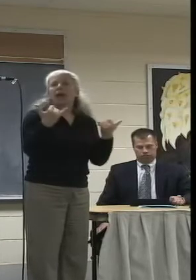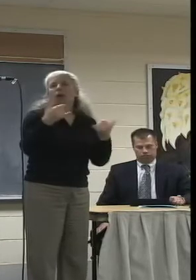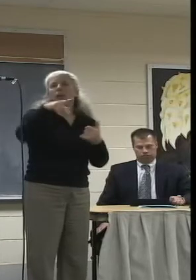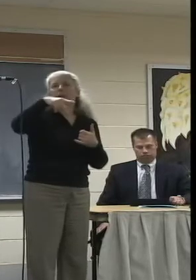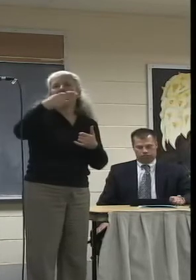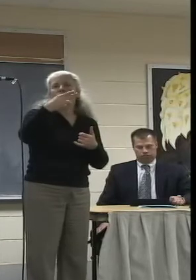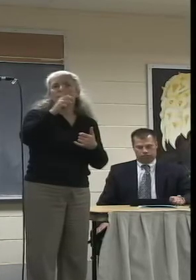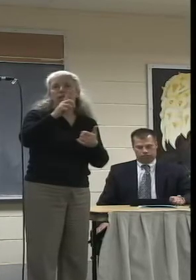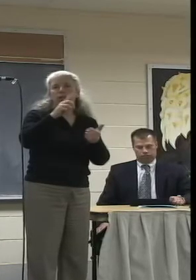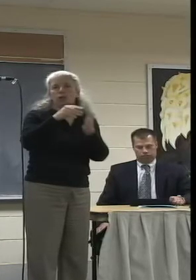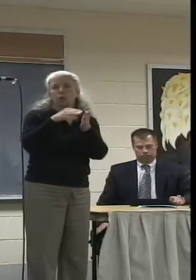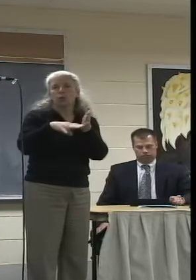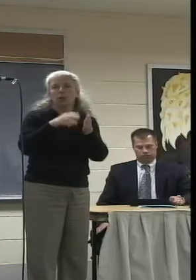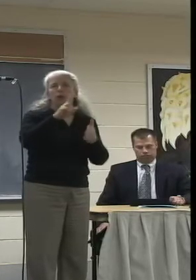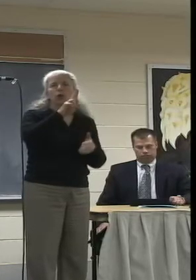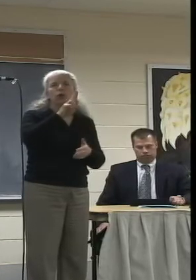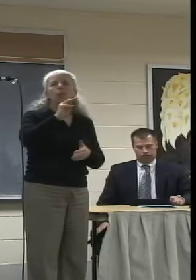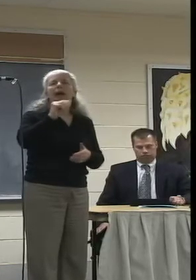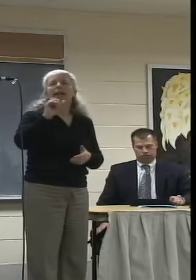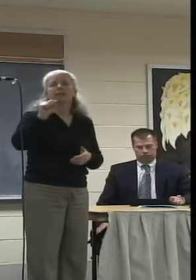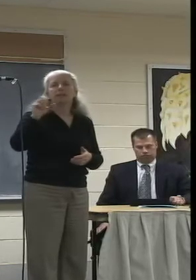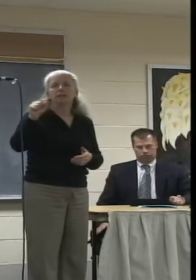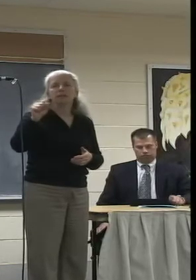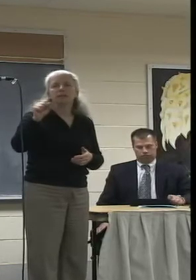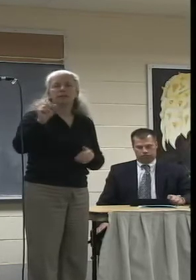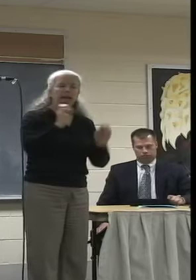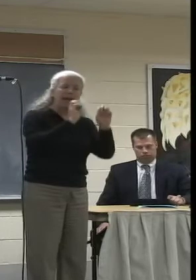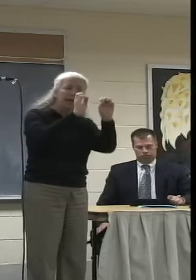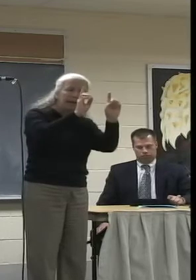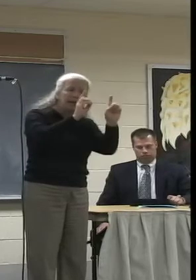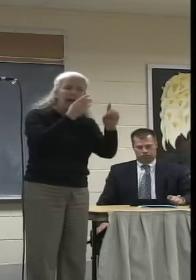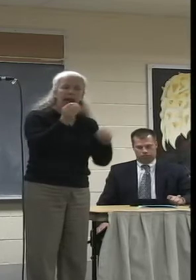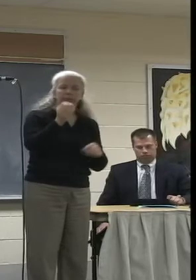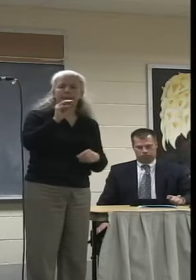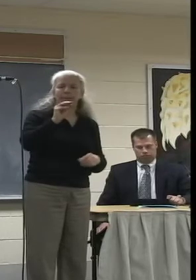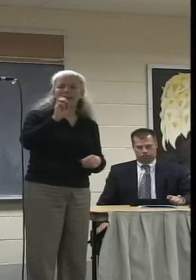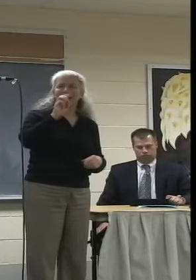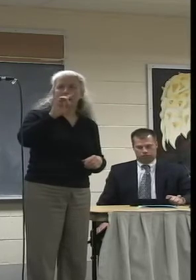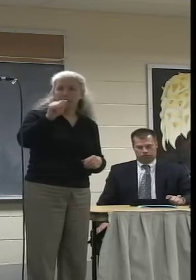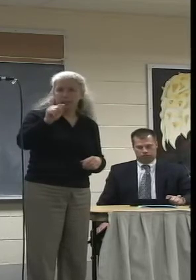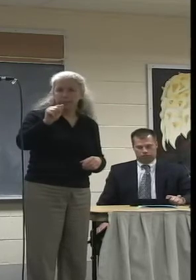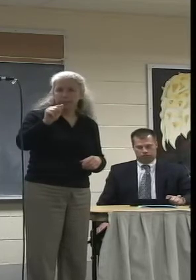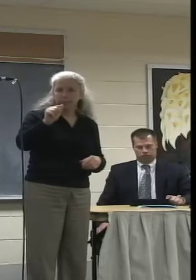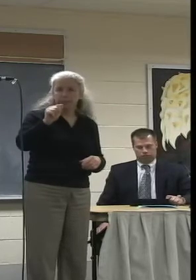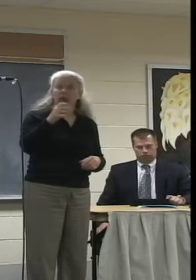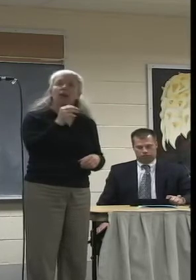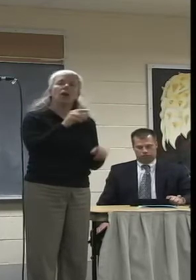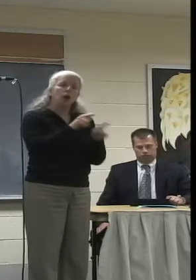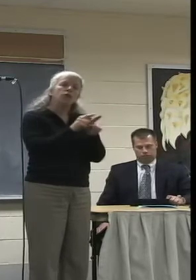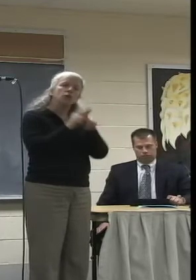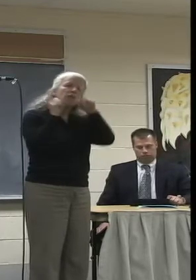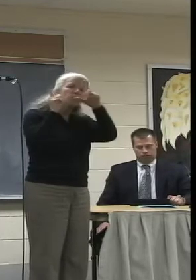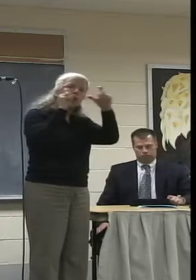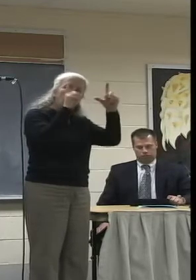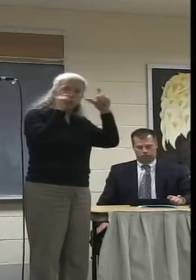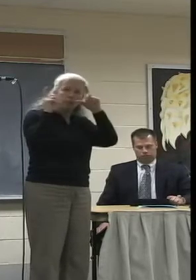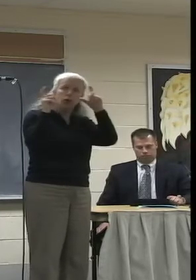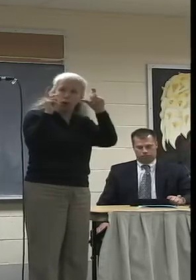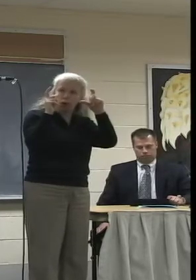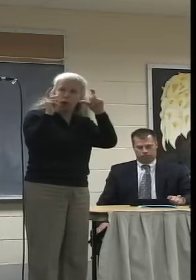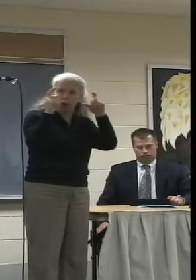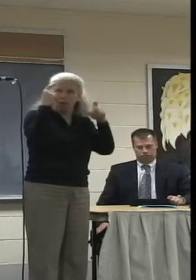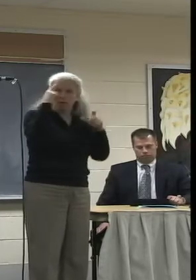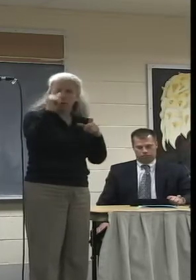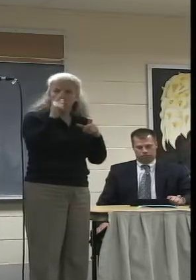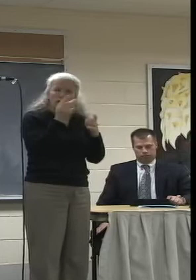at UMass studying education and media. And I'm also a photographer, a documentary photographer. So